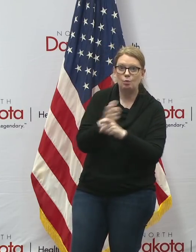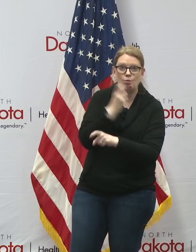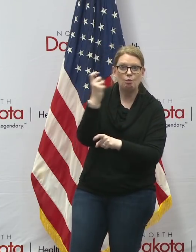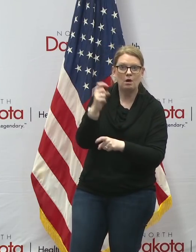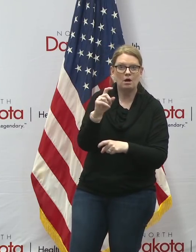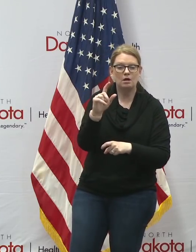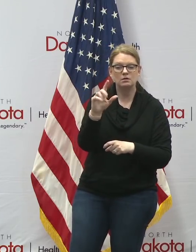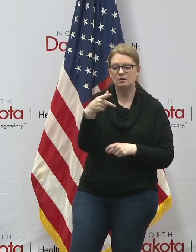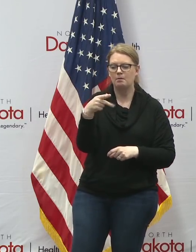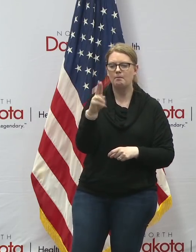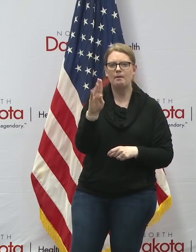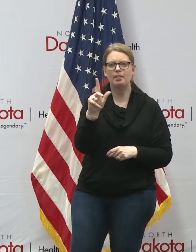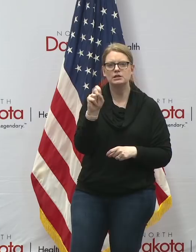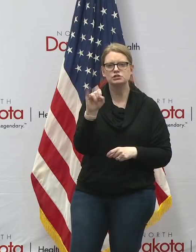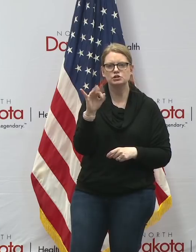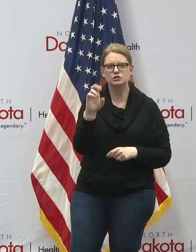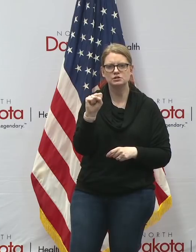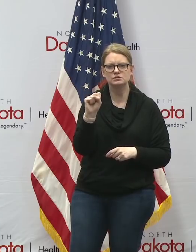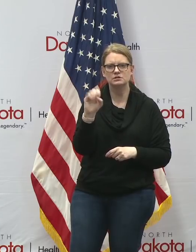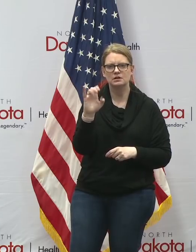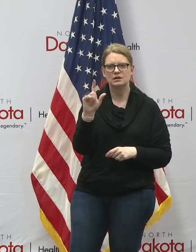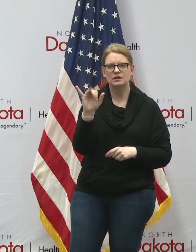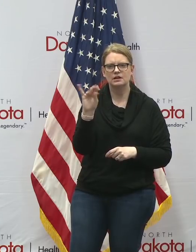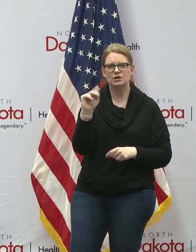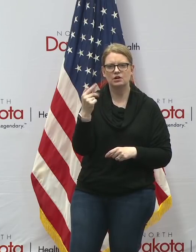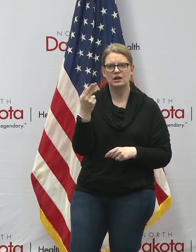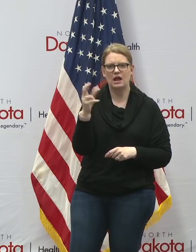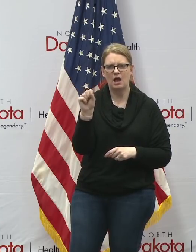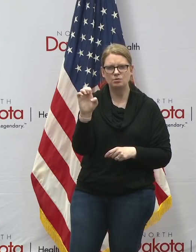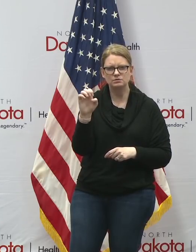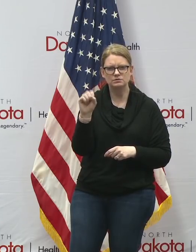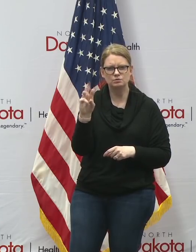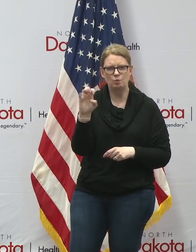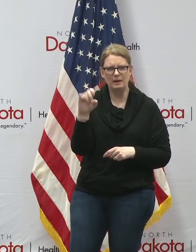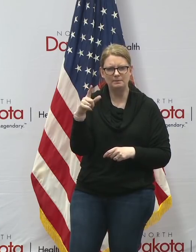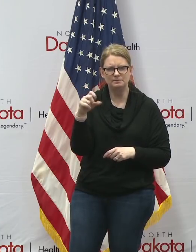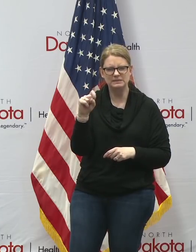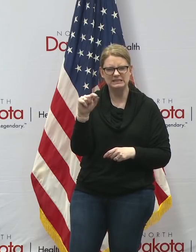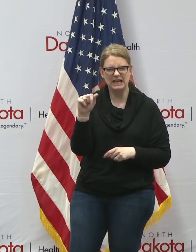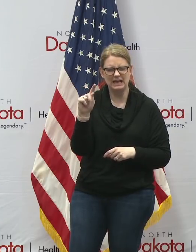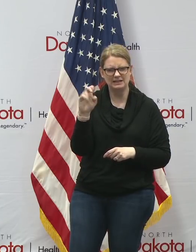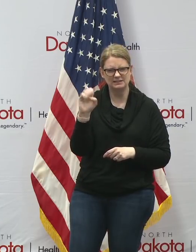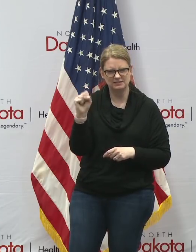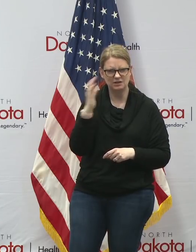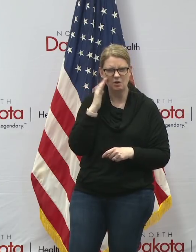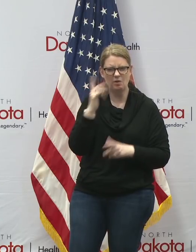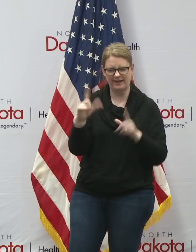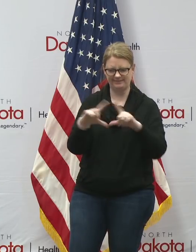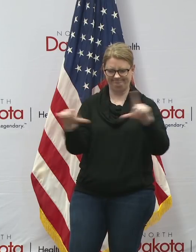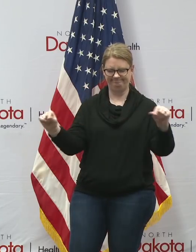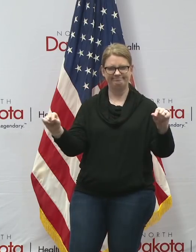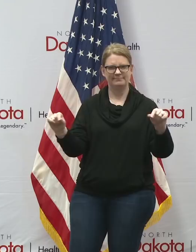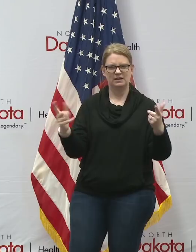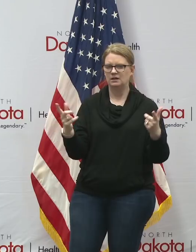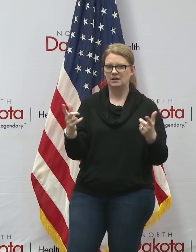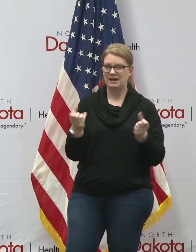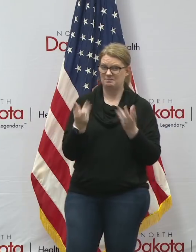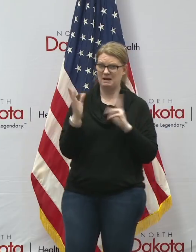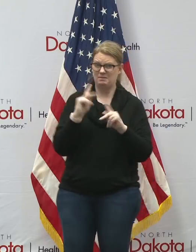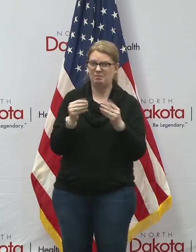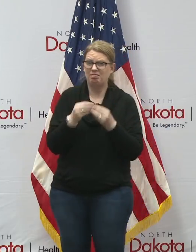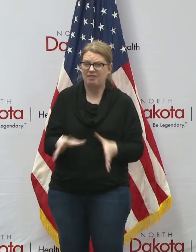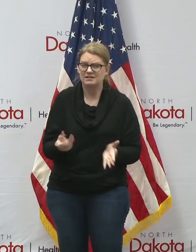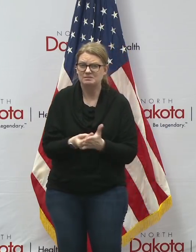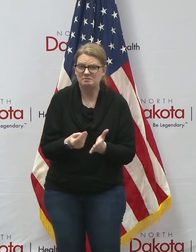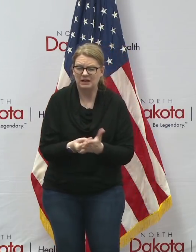clearinghouse sweepstakes north dakotans have lost thousands and thousands of dollars what happens is